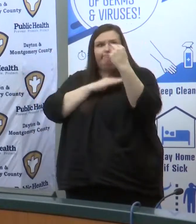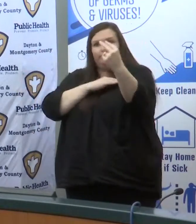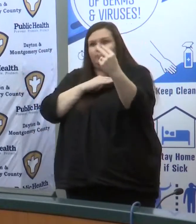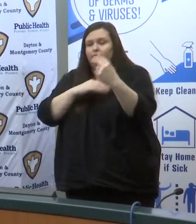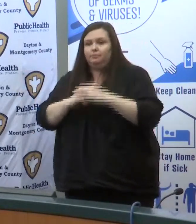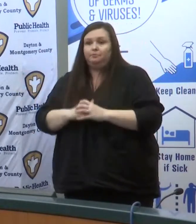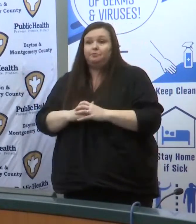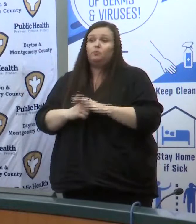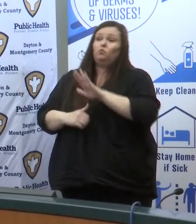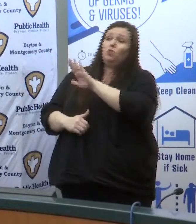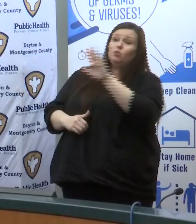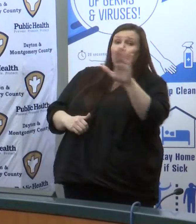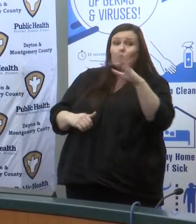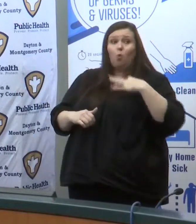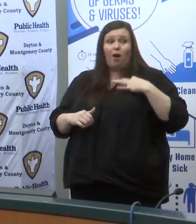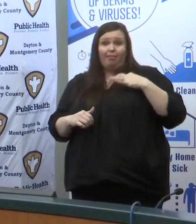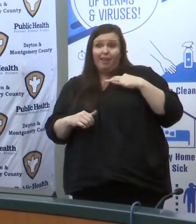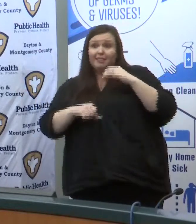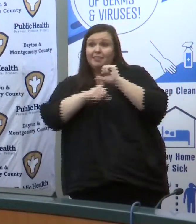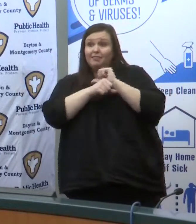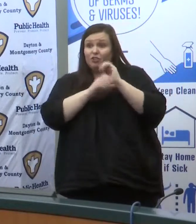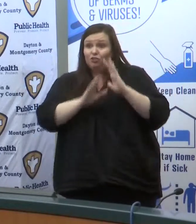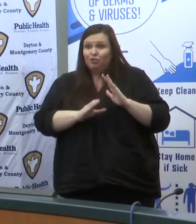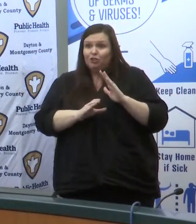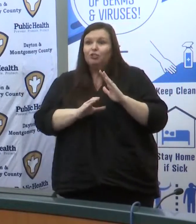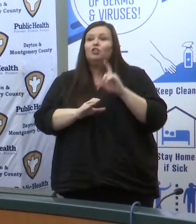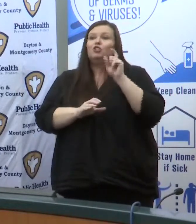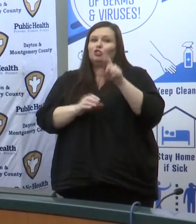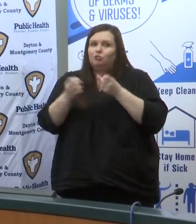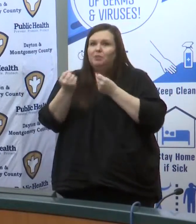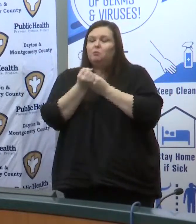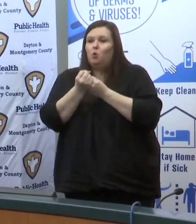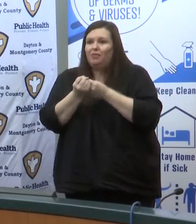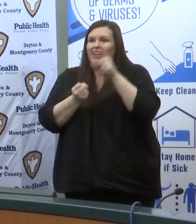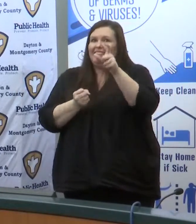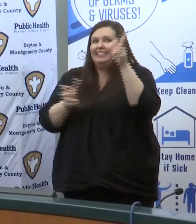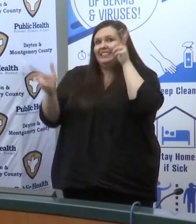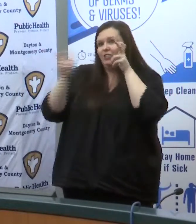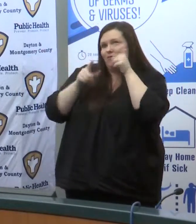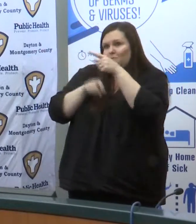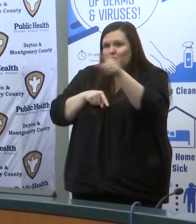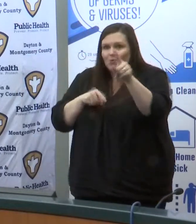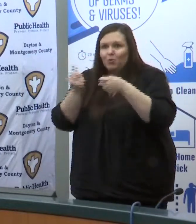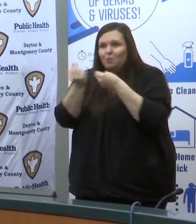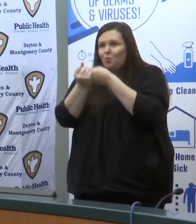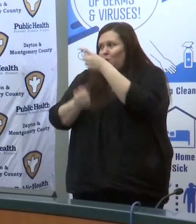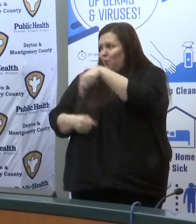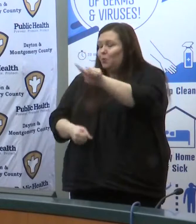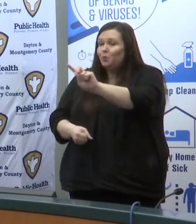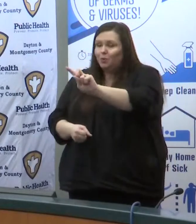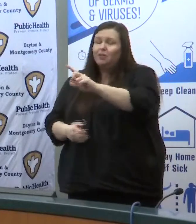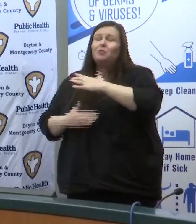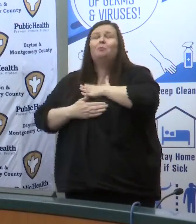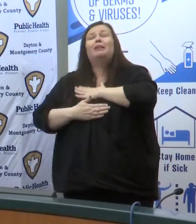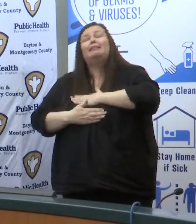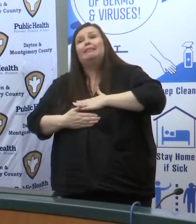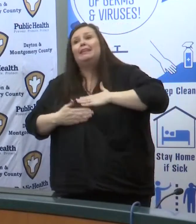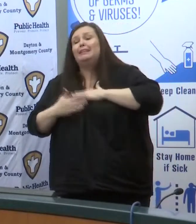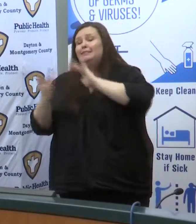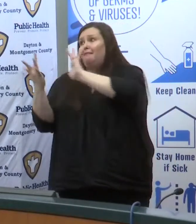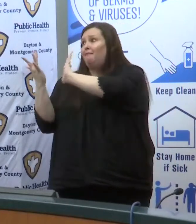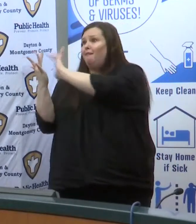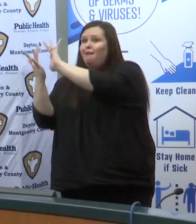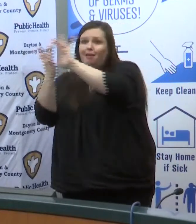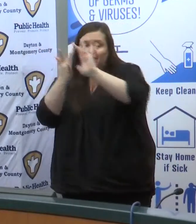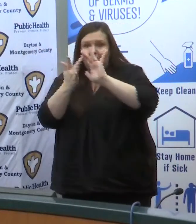legislators and your elected officials should be there they need to be there to support you in this endeavor so please reach out